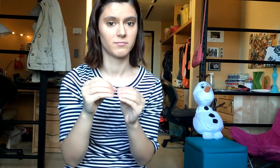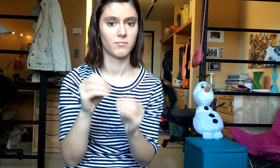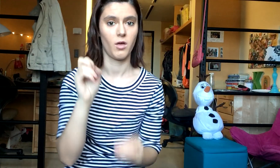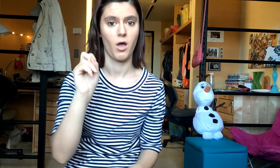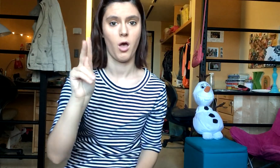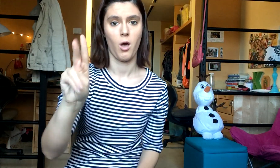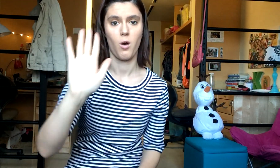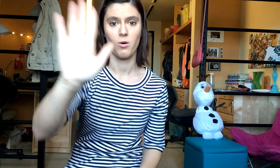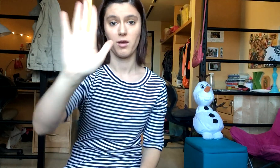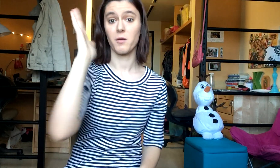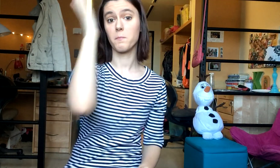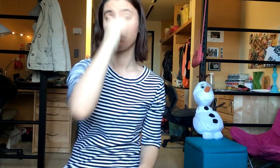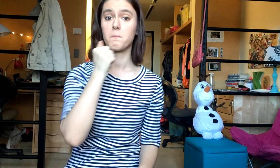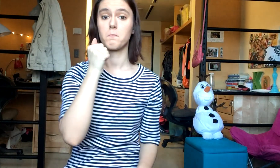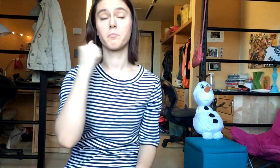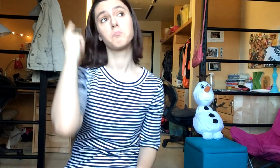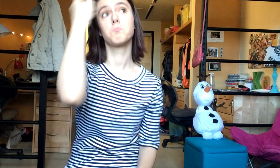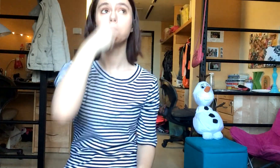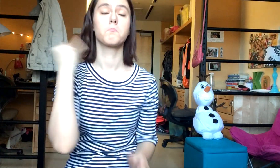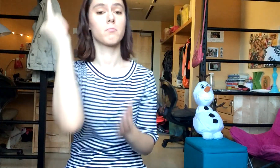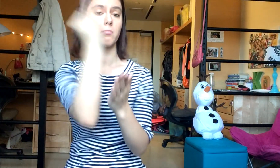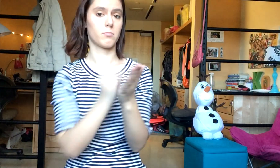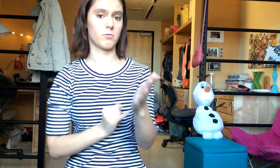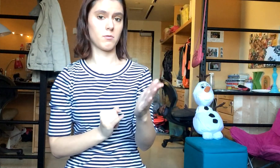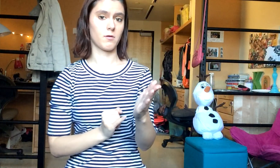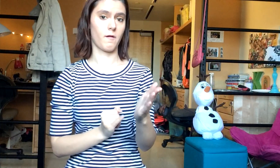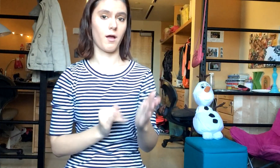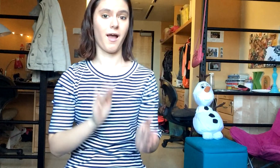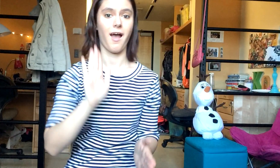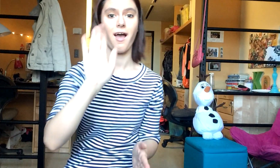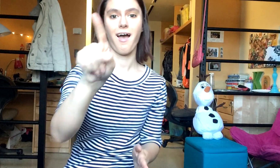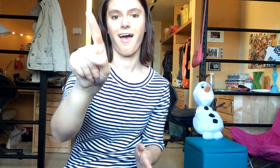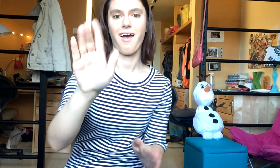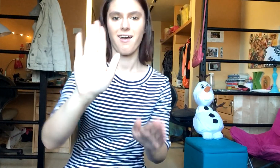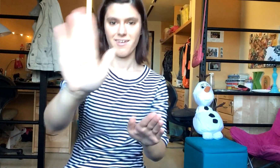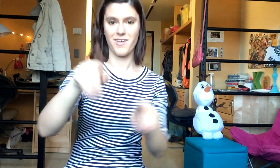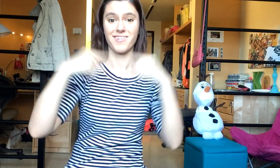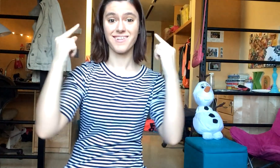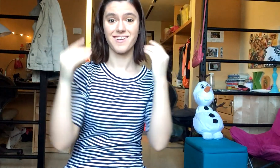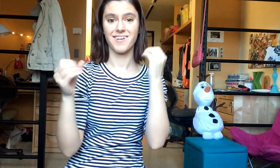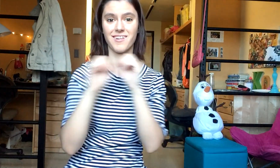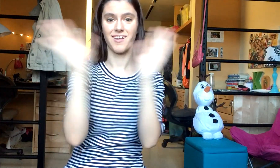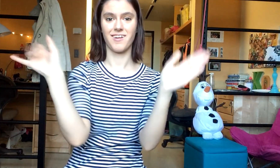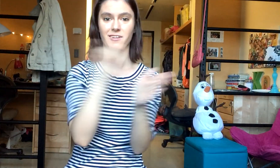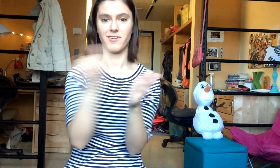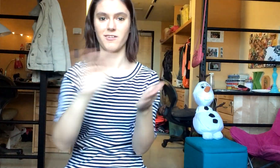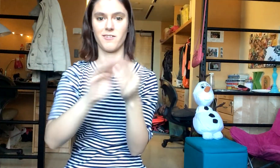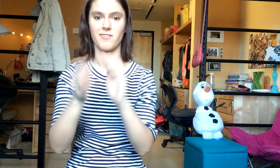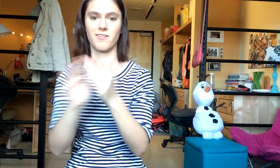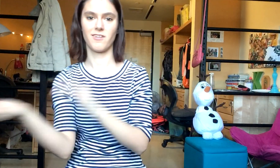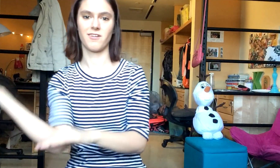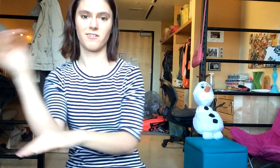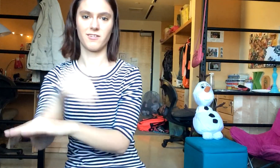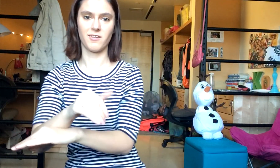Okay, you're pretty, your face is a work of art Your smile could light up New York City after dark